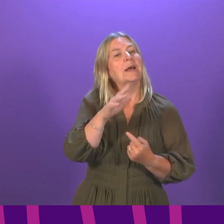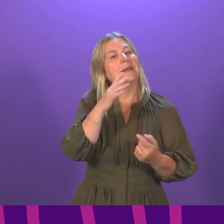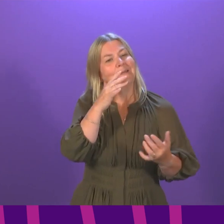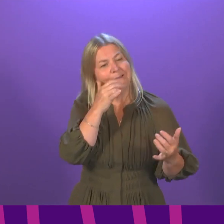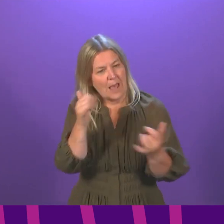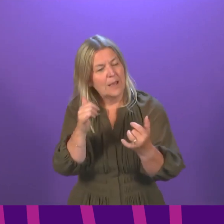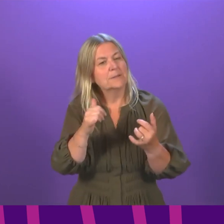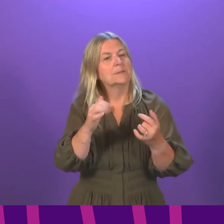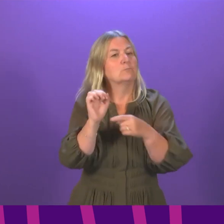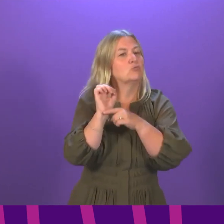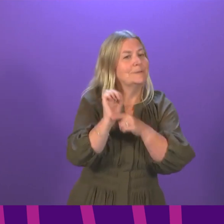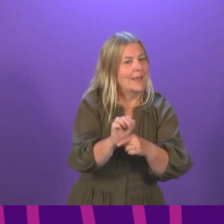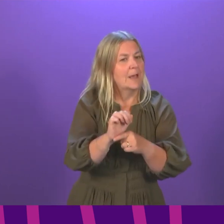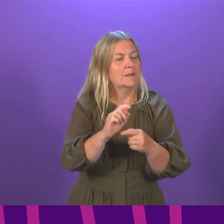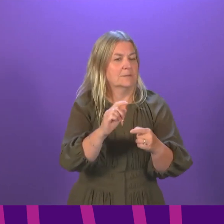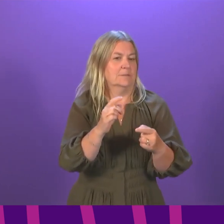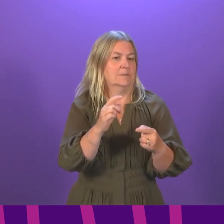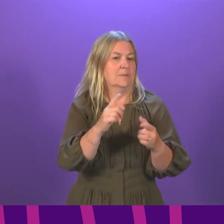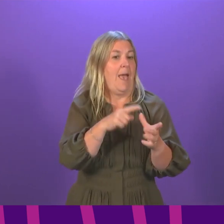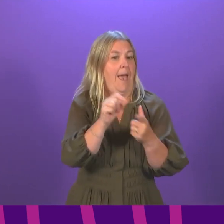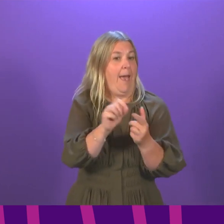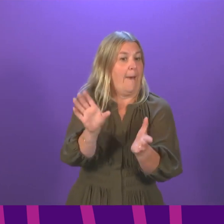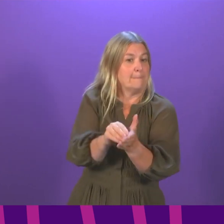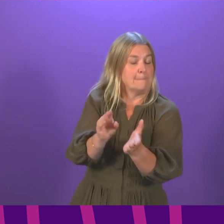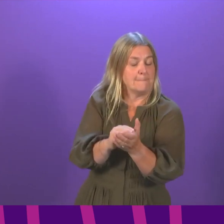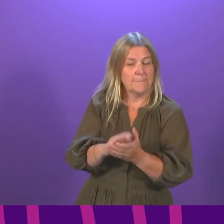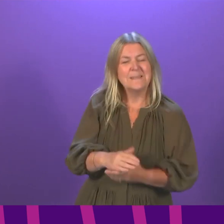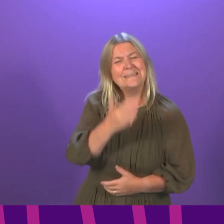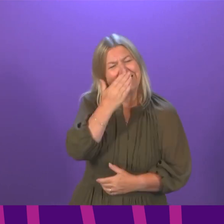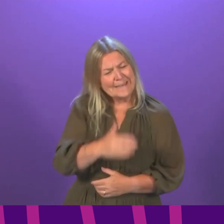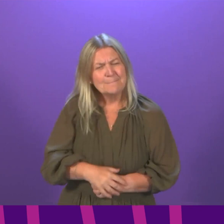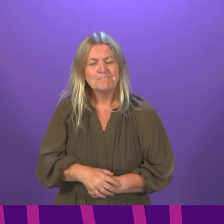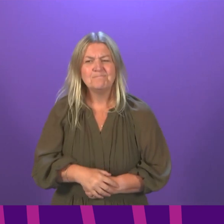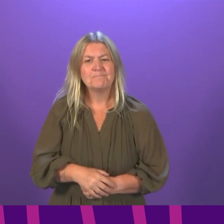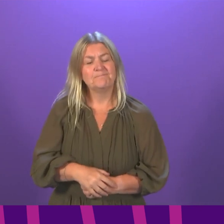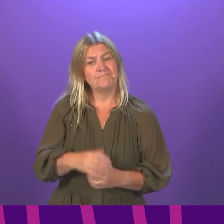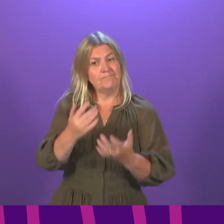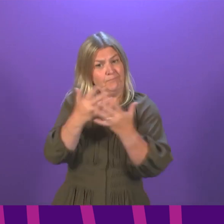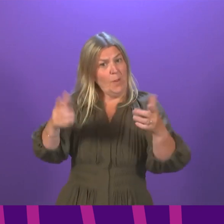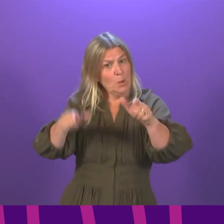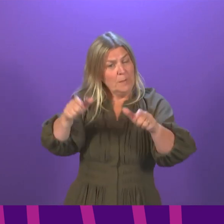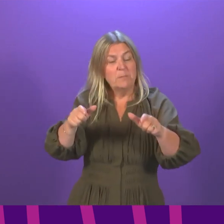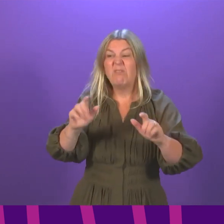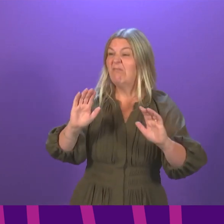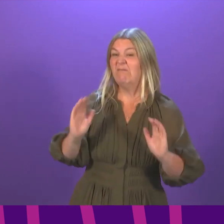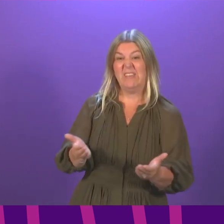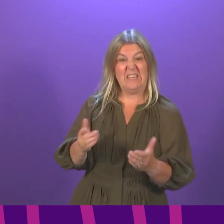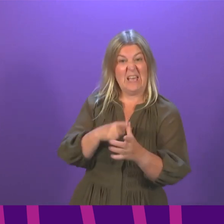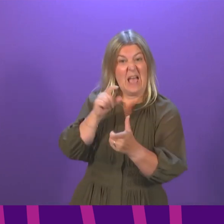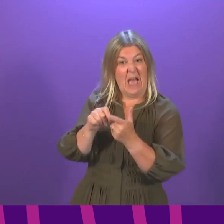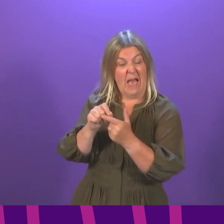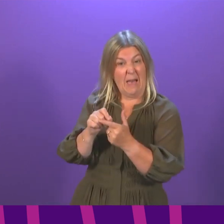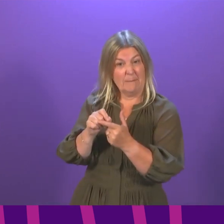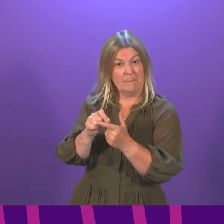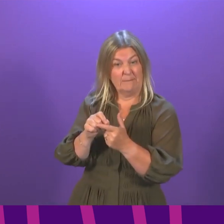is breeding contempt, it seems that, anecdotally, increasing numbers of people do not have the app active either